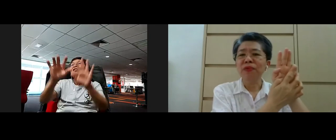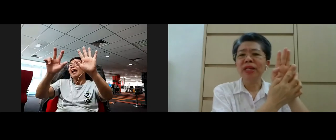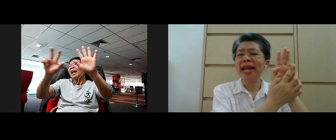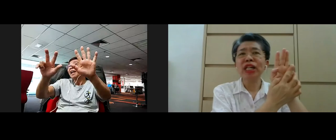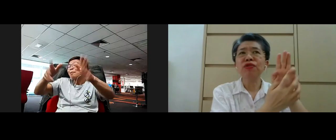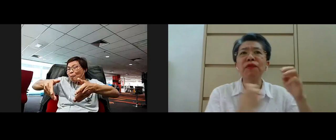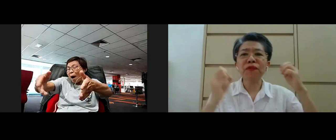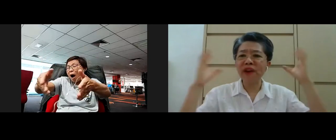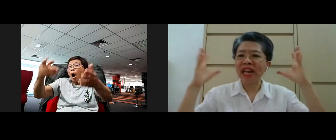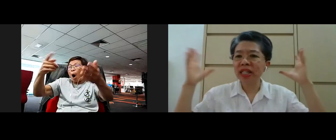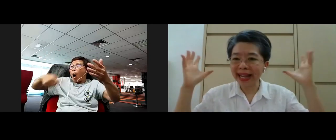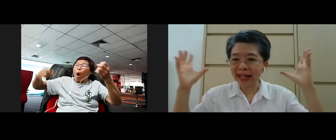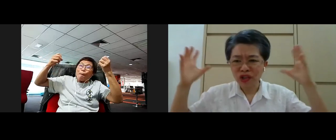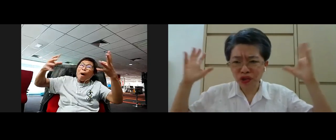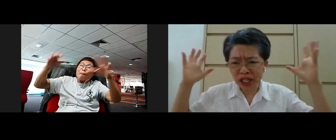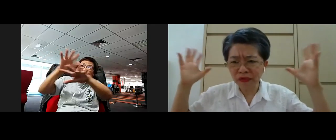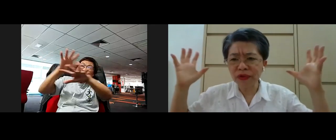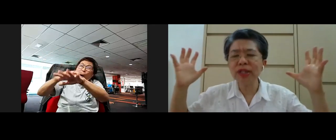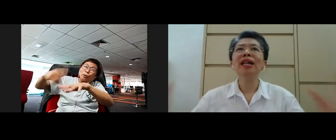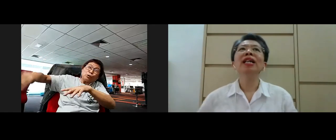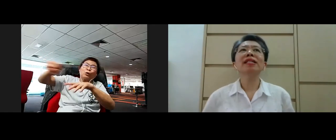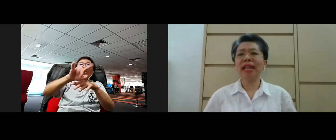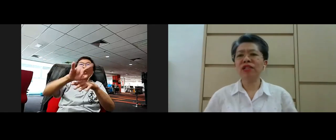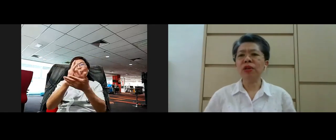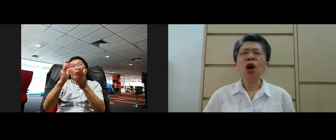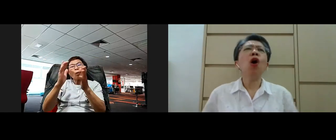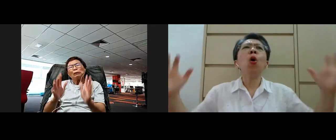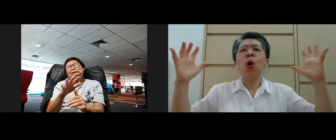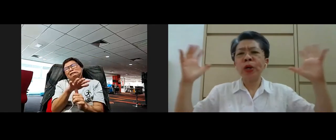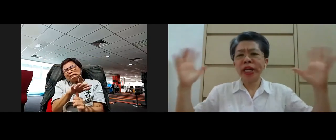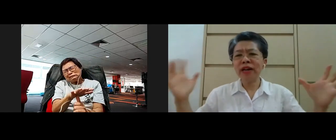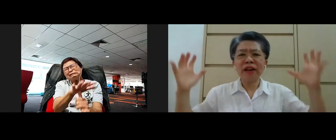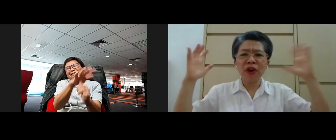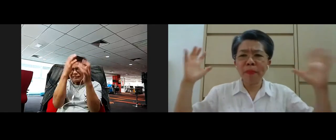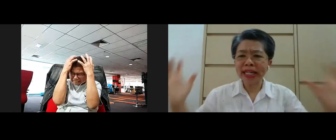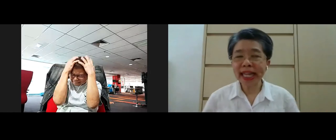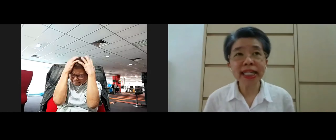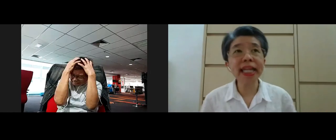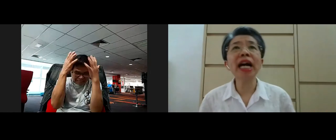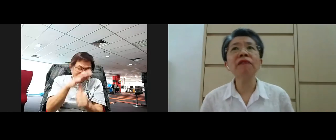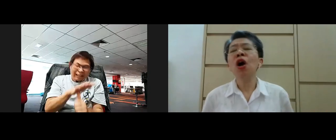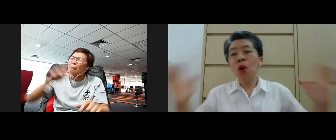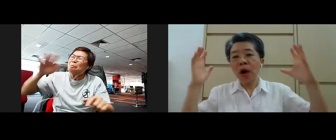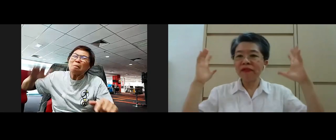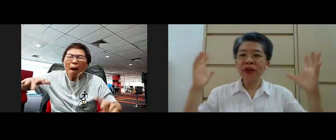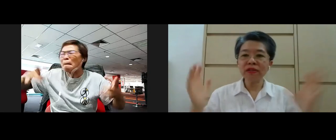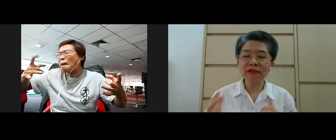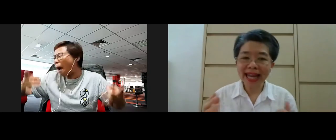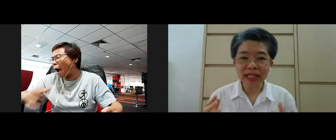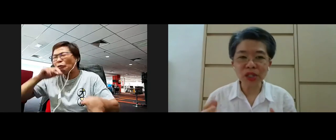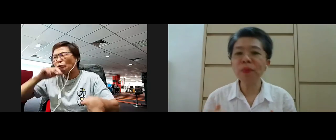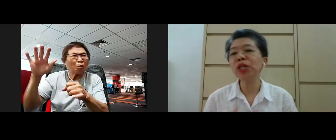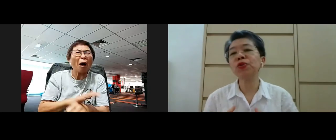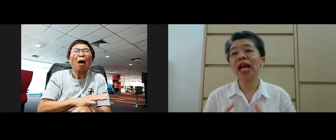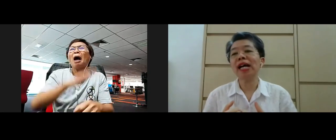buddhists will get into a frantic stressful stage you know oh you know I've not meditated enough oh I've not